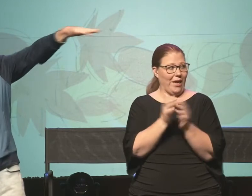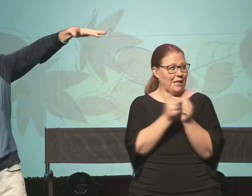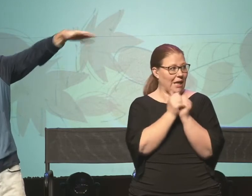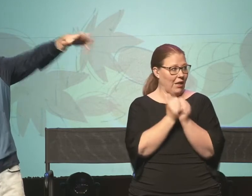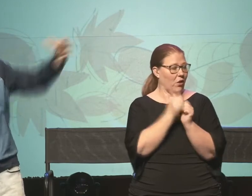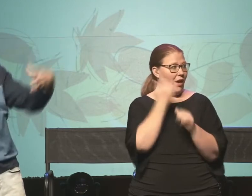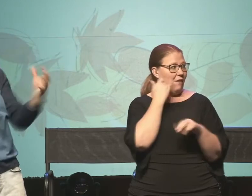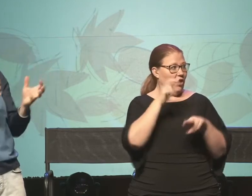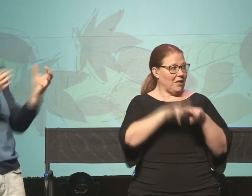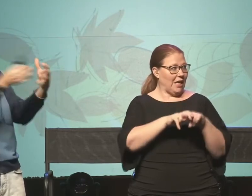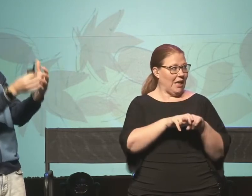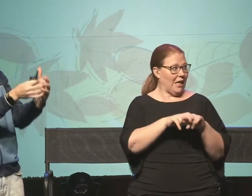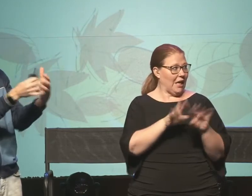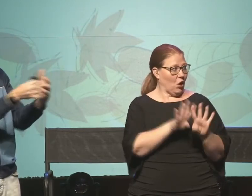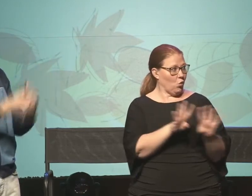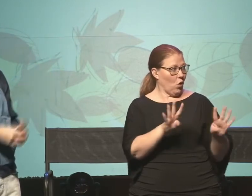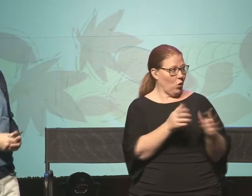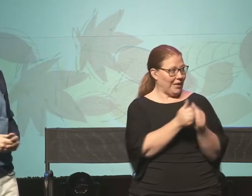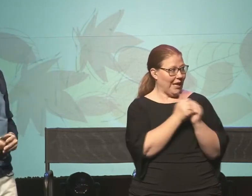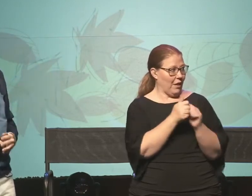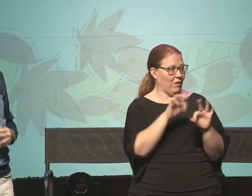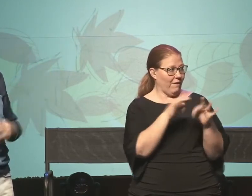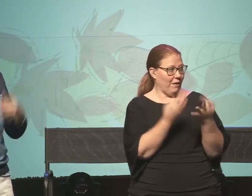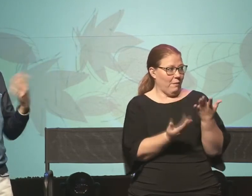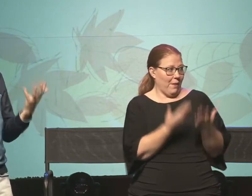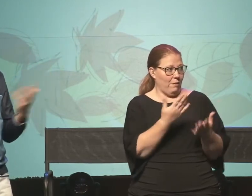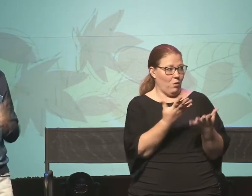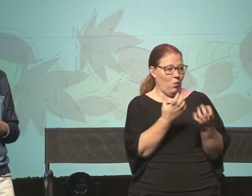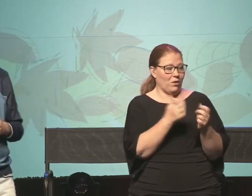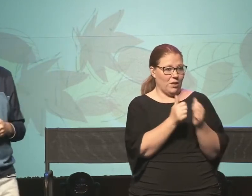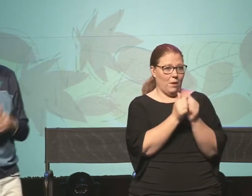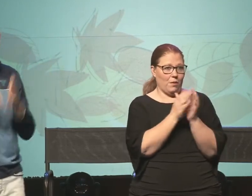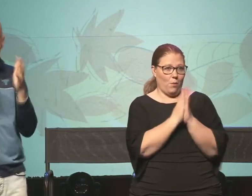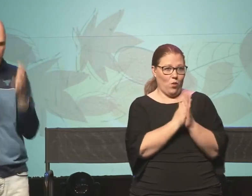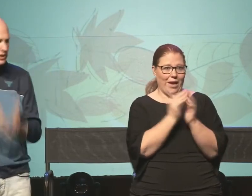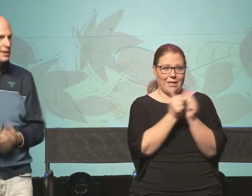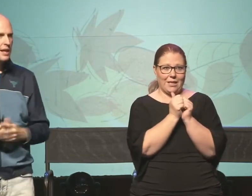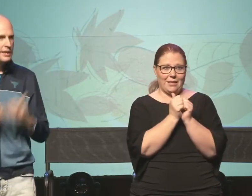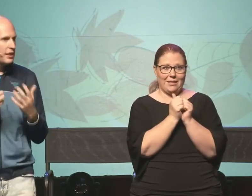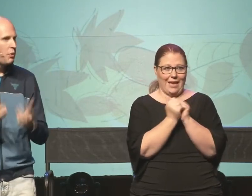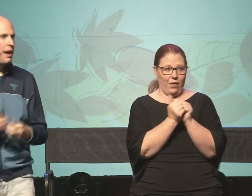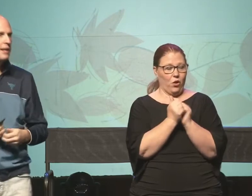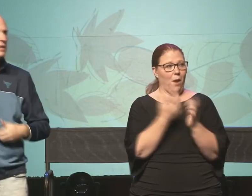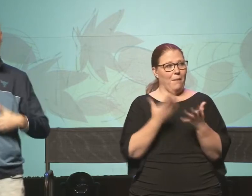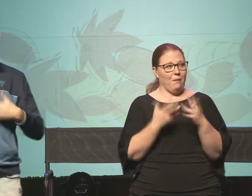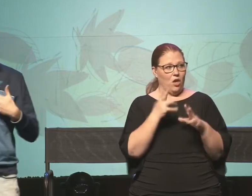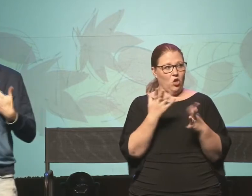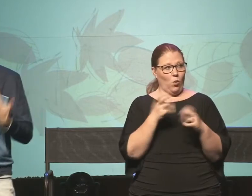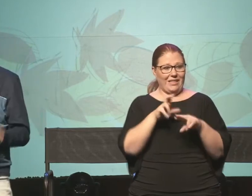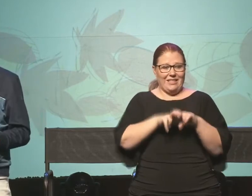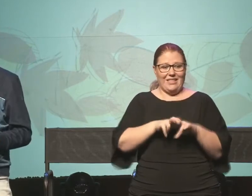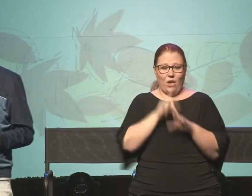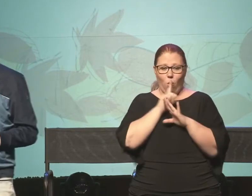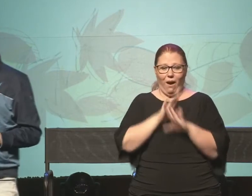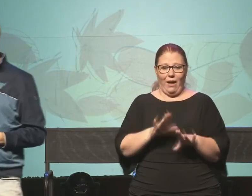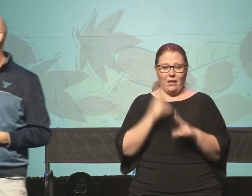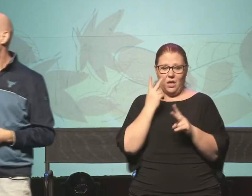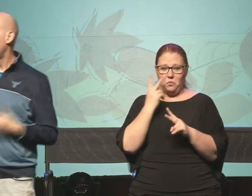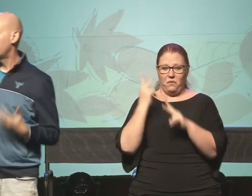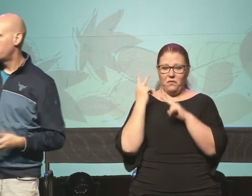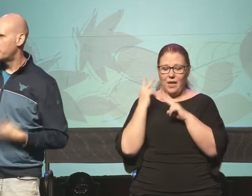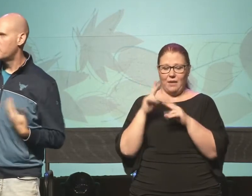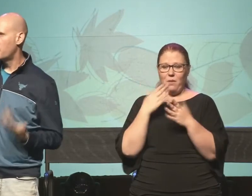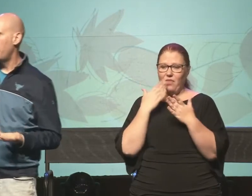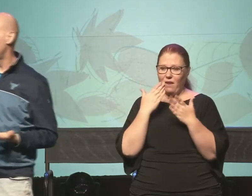in a row together, you as a family might want to pray together. If you're here by yourself, you might want to just sit quietly and reflect on